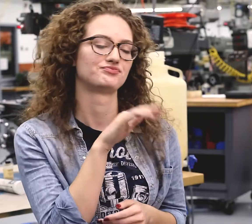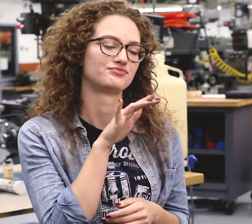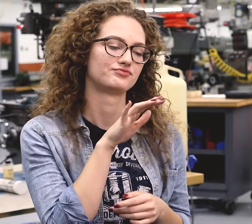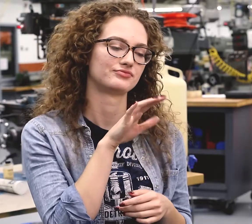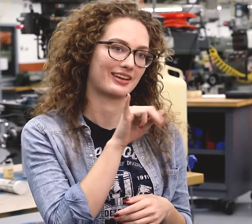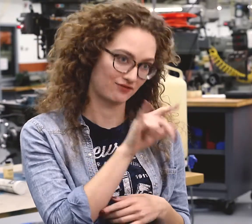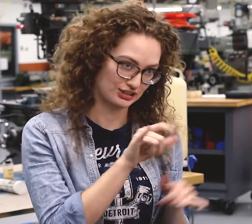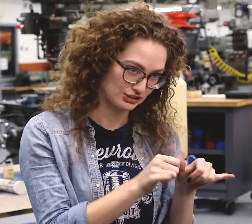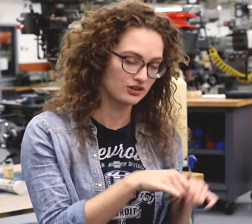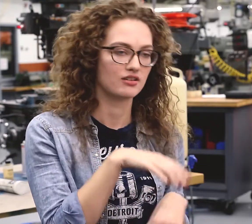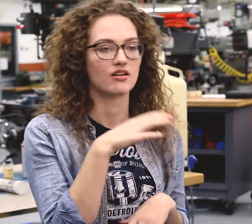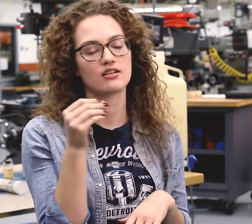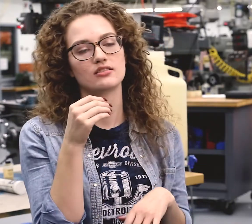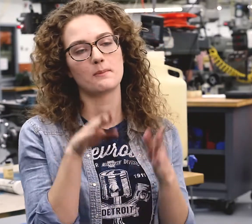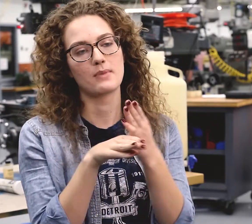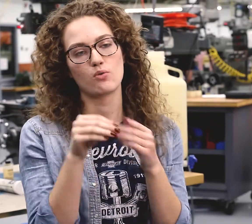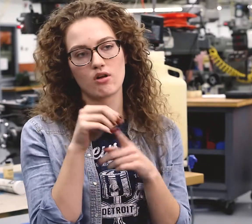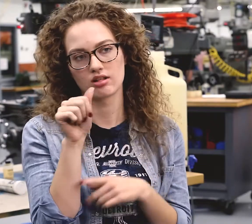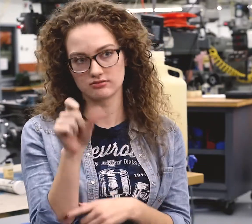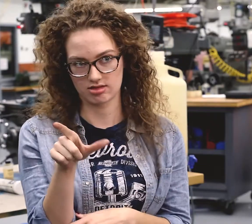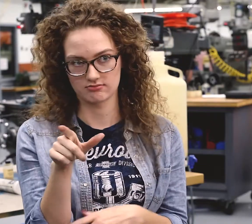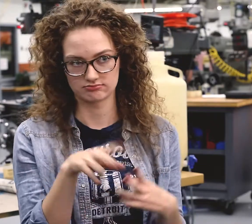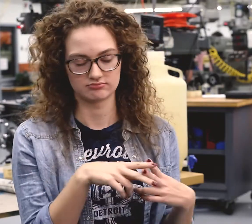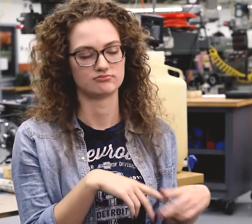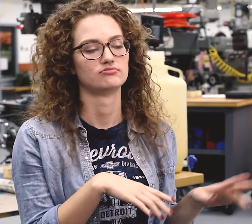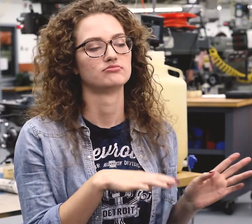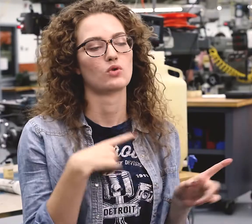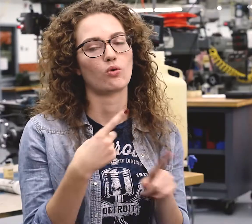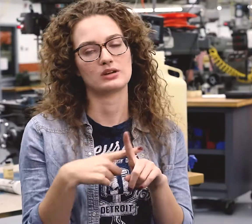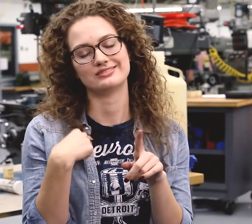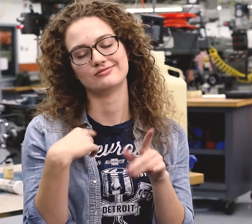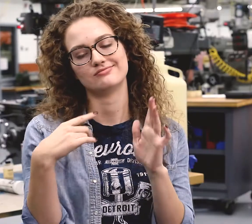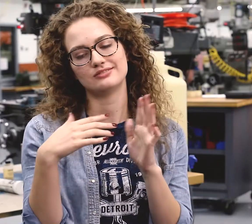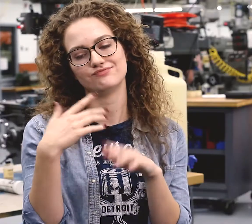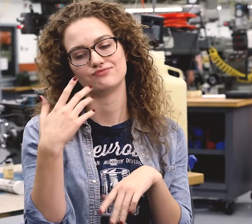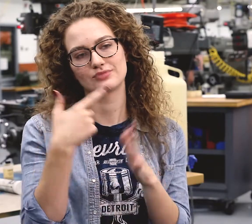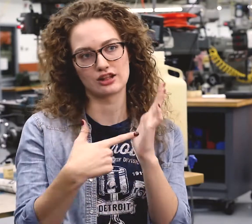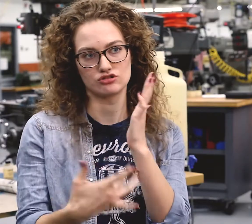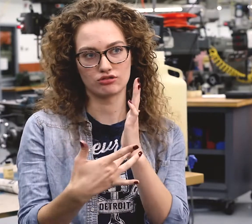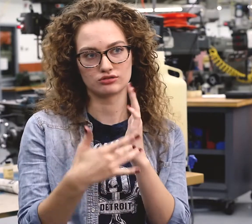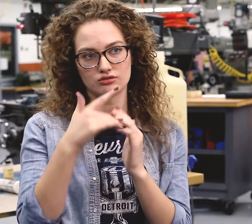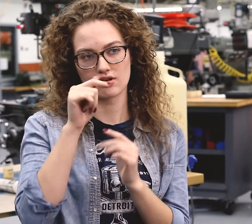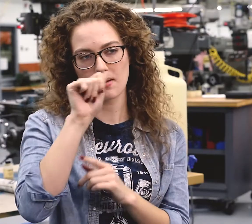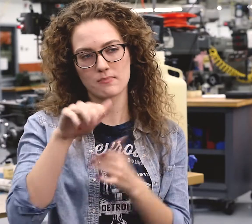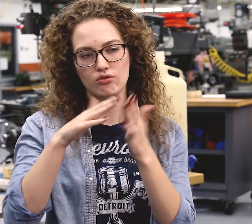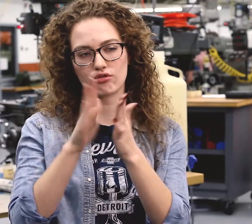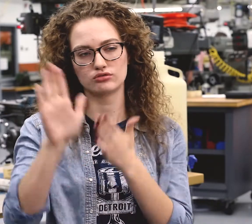I am studying civil engineering and minoring in ASL. Also, I study welding technology at Austin Community College during